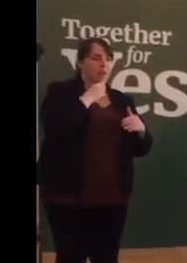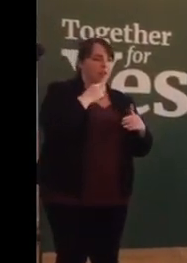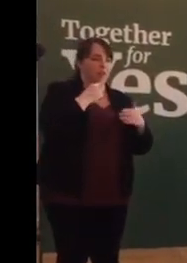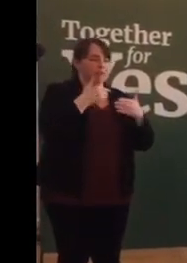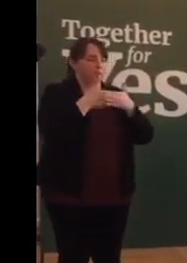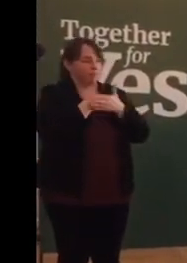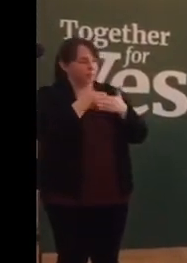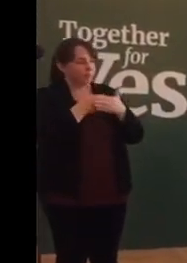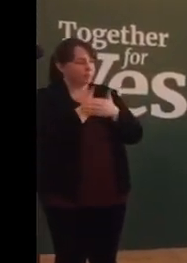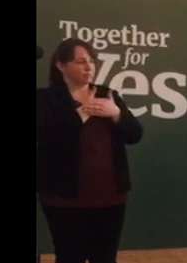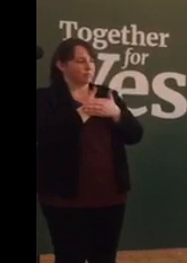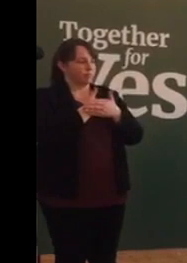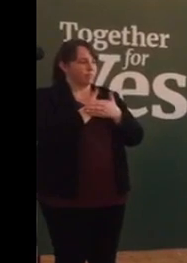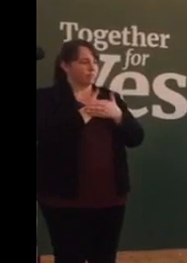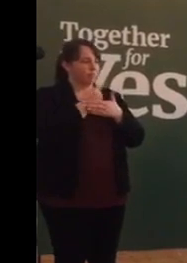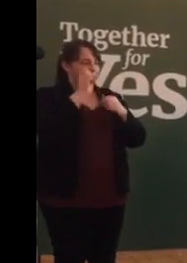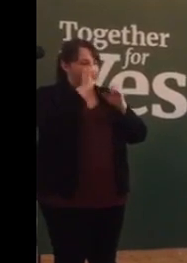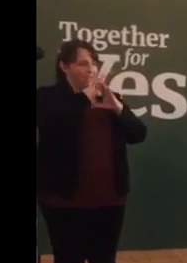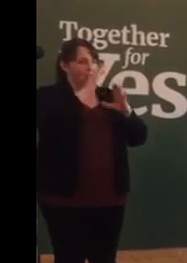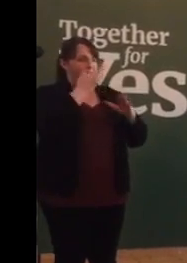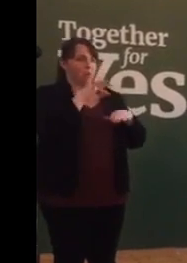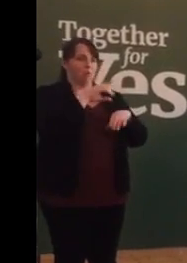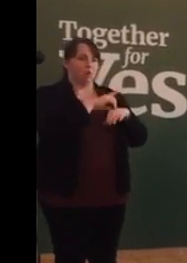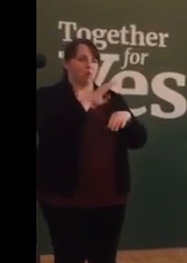clear from Dr Boylan's speech.